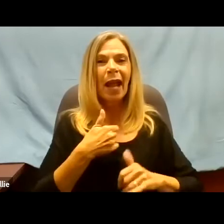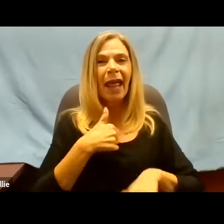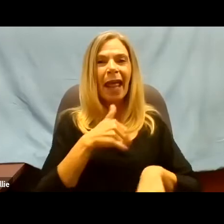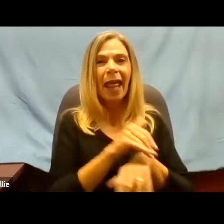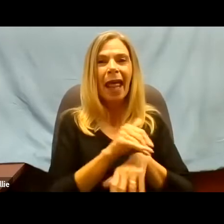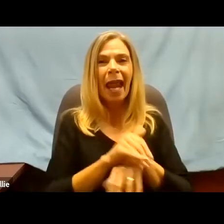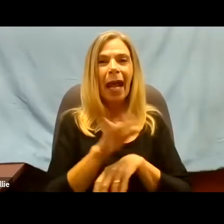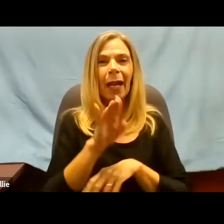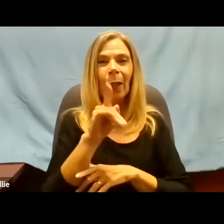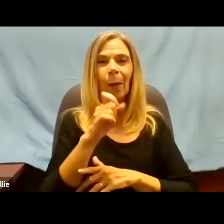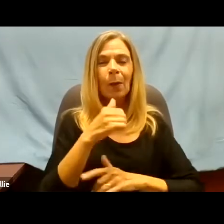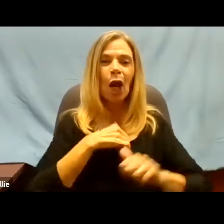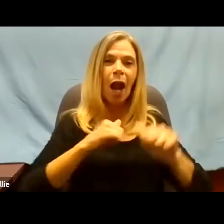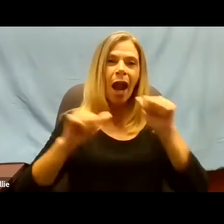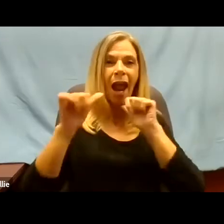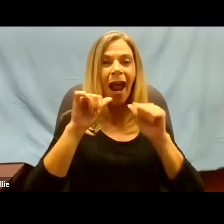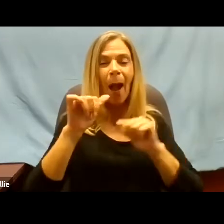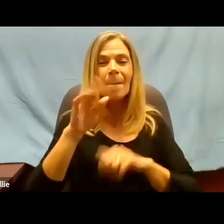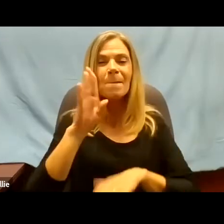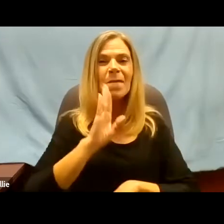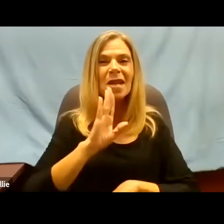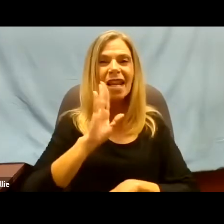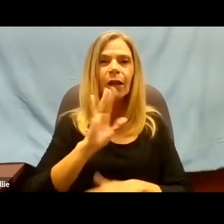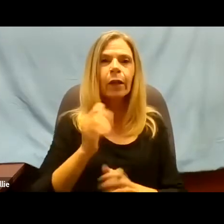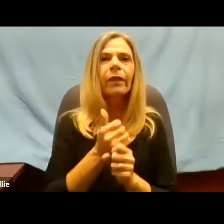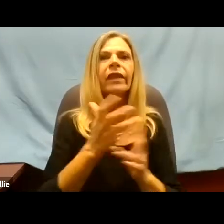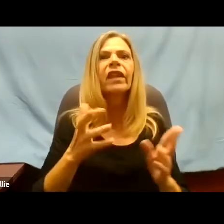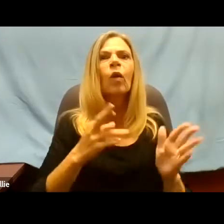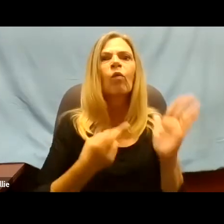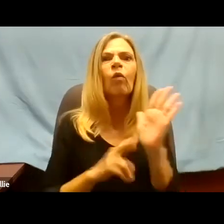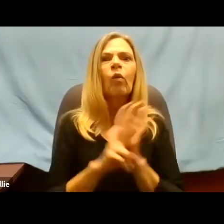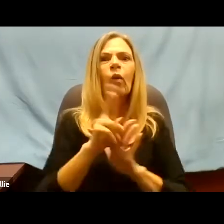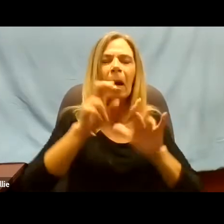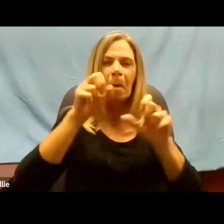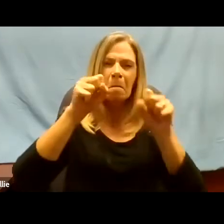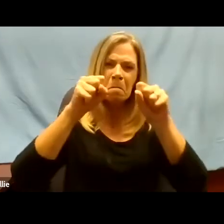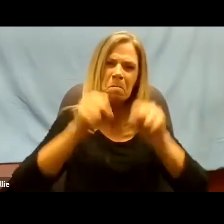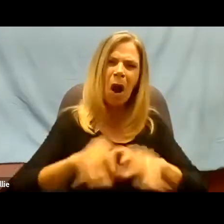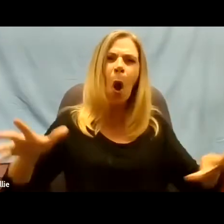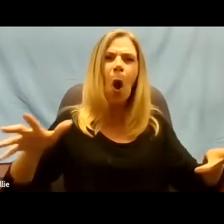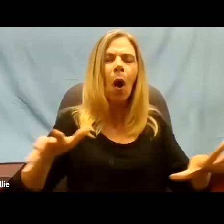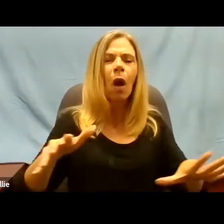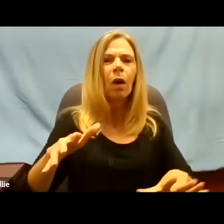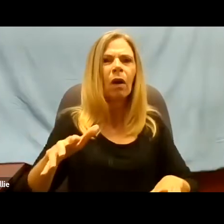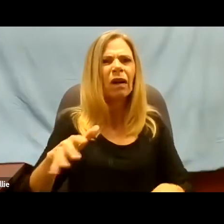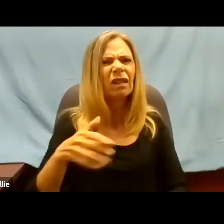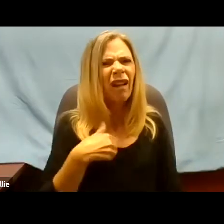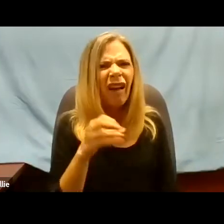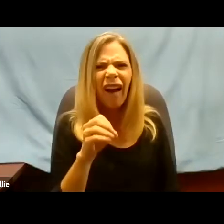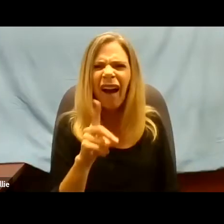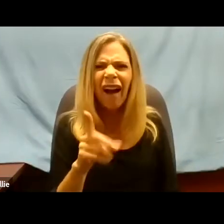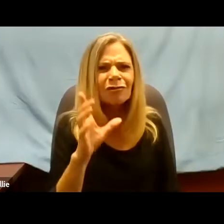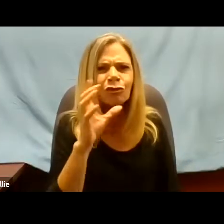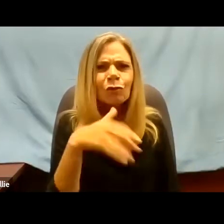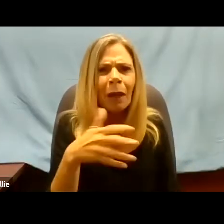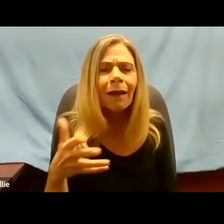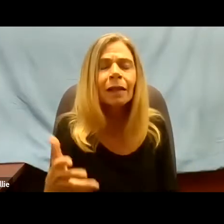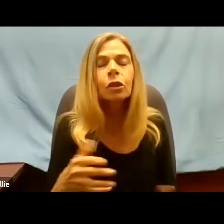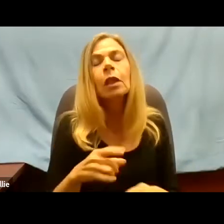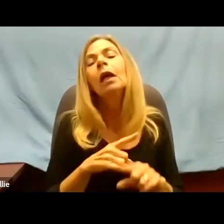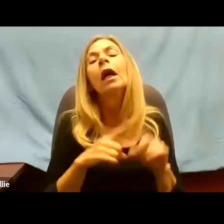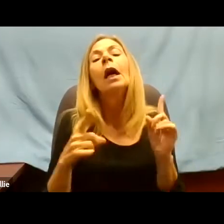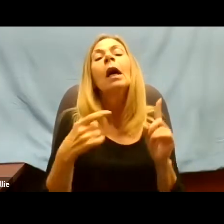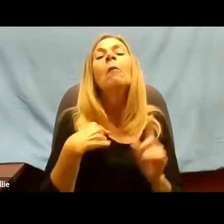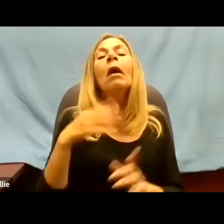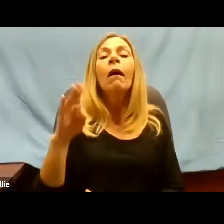dropped a rocket on the bunker. What are the odds on something like that? I came back with a significant hearing